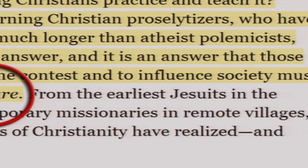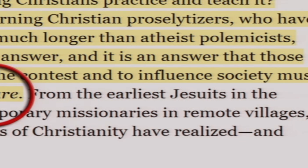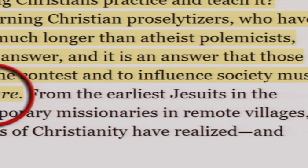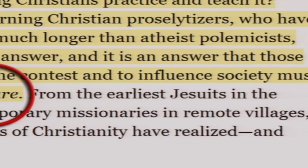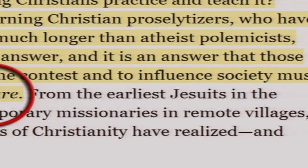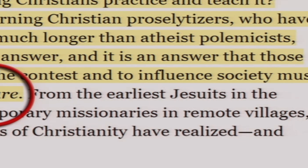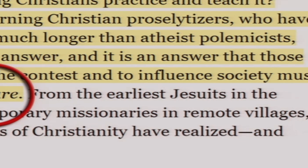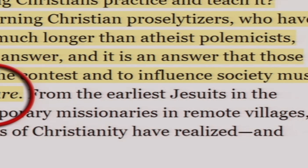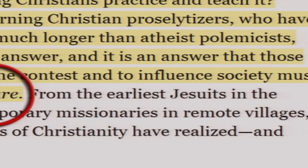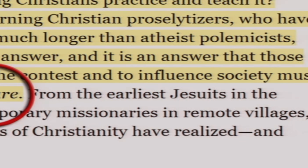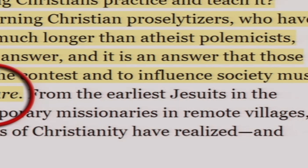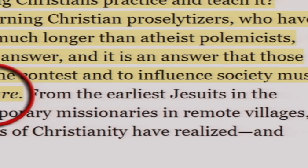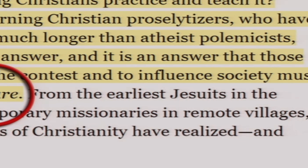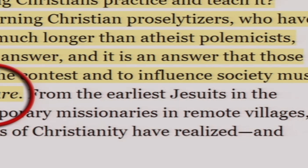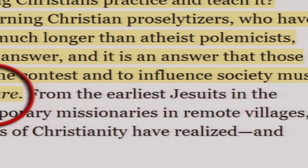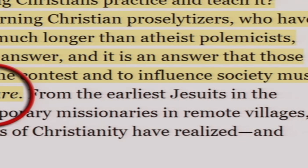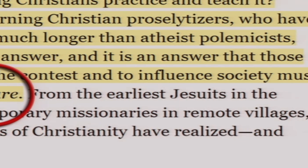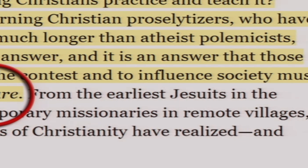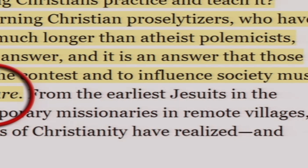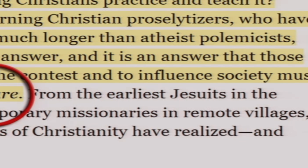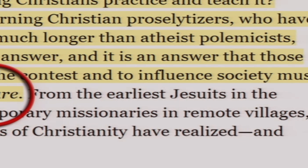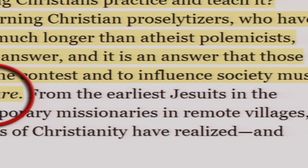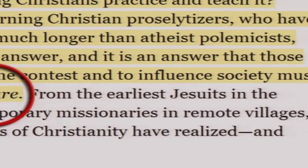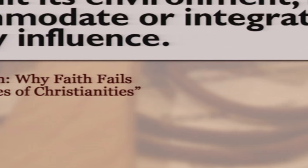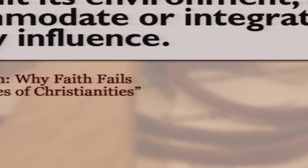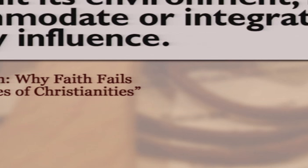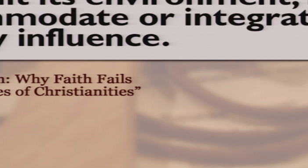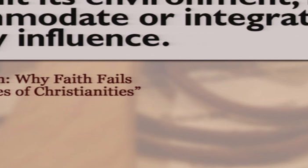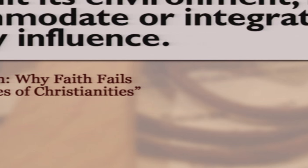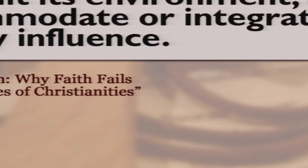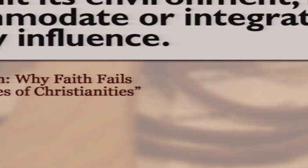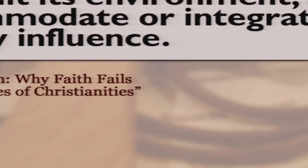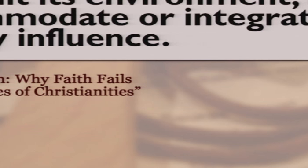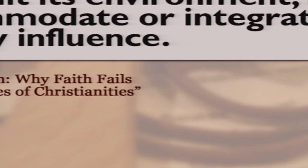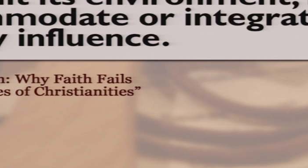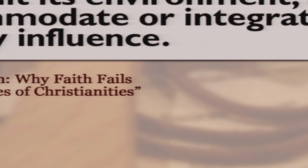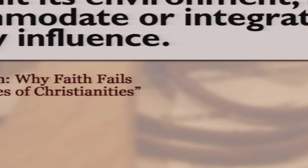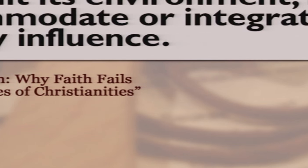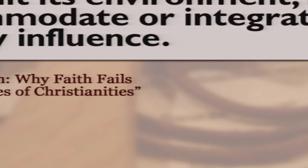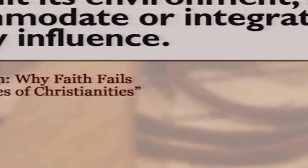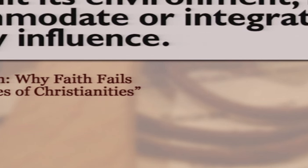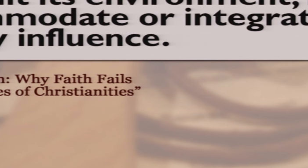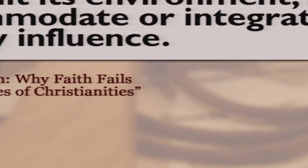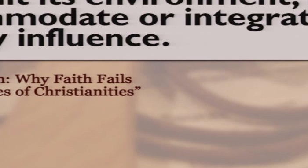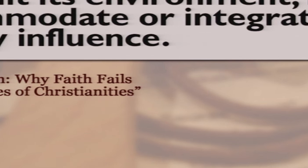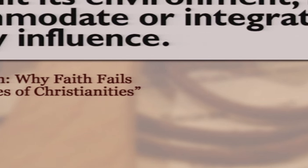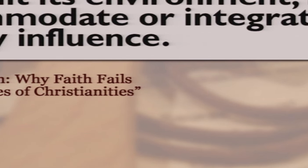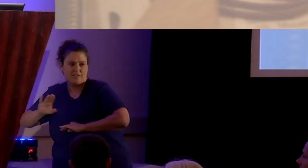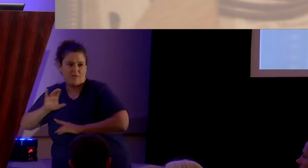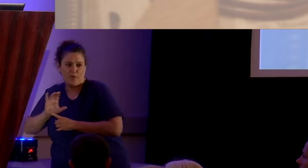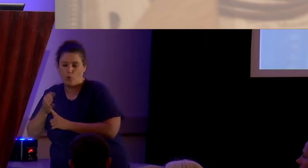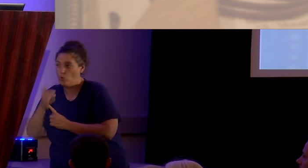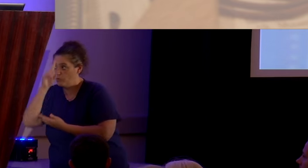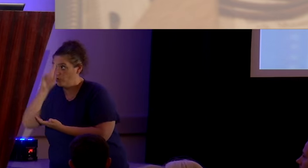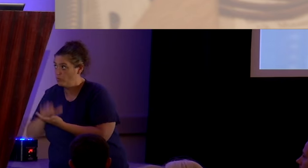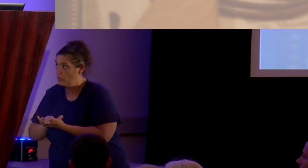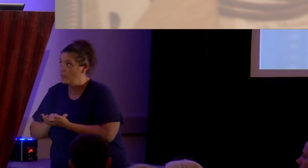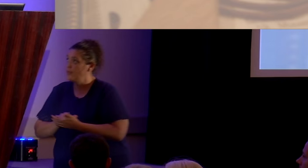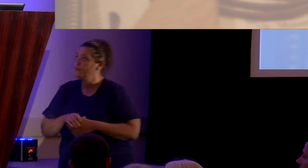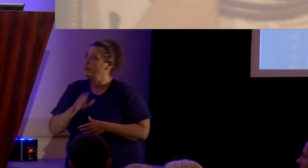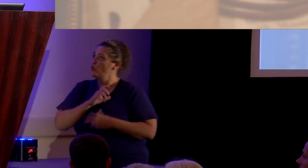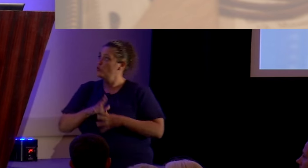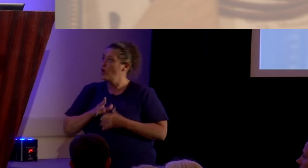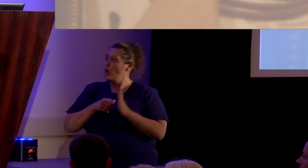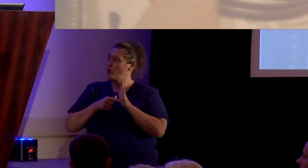weak and shameless attempt to stay culturally relevant. From the same chapter, Christianity has shown a nearly infinite